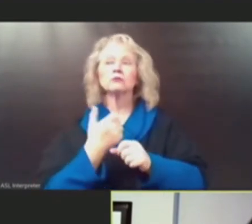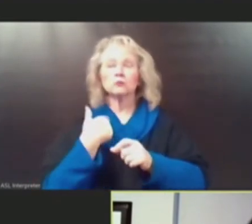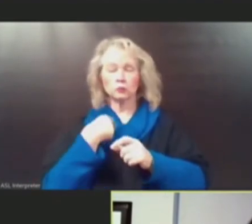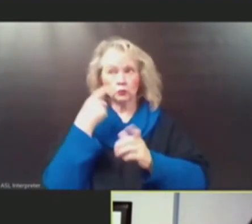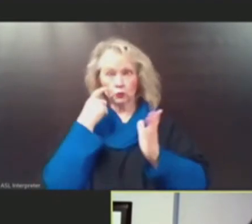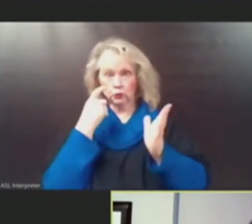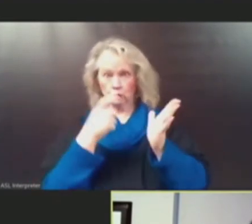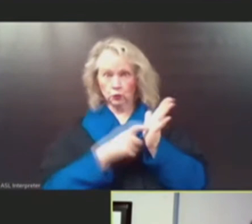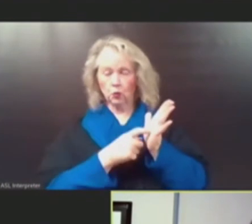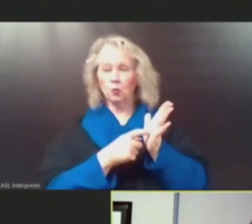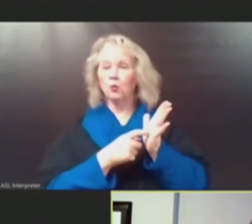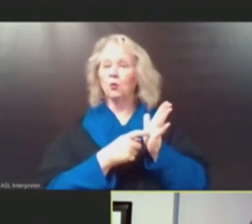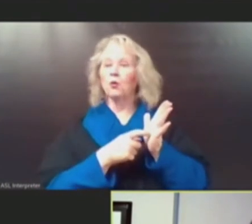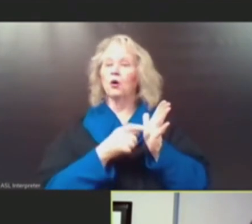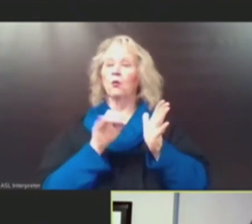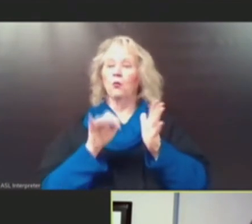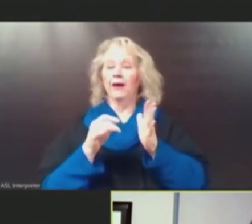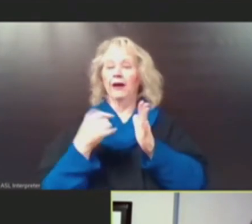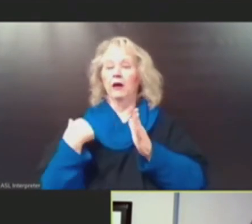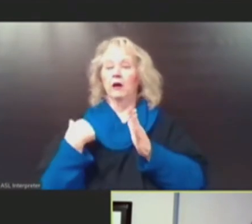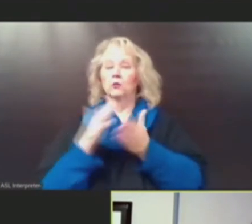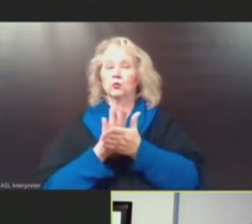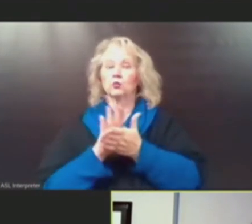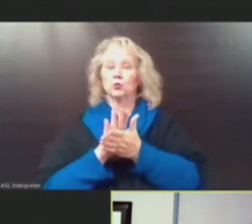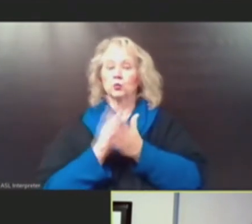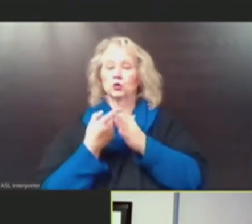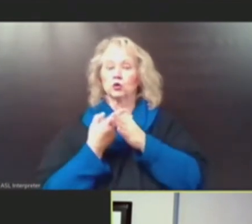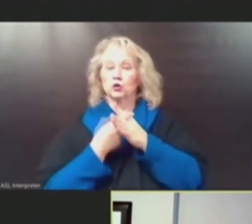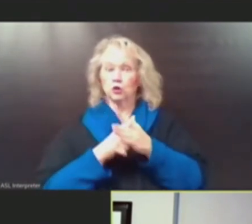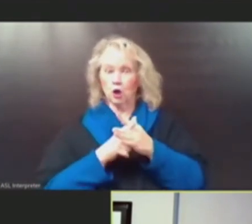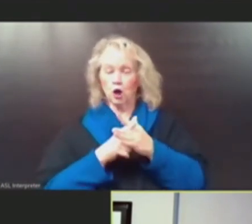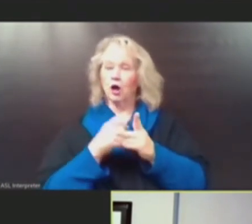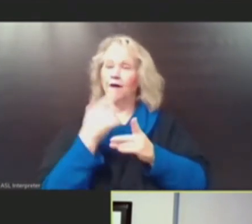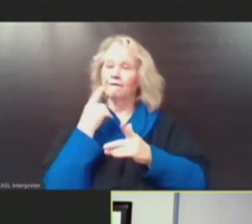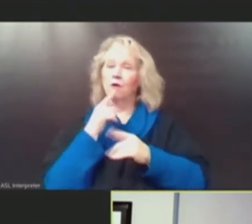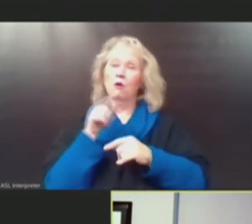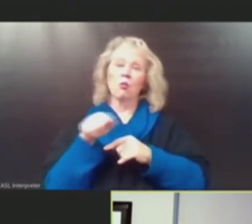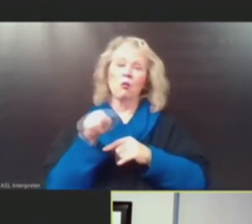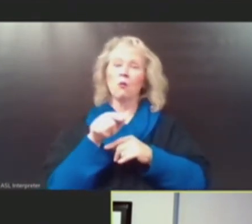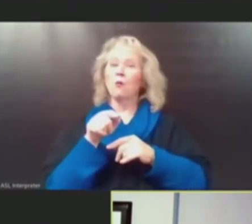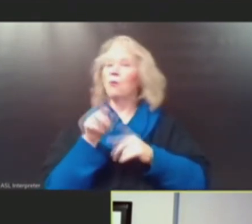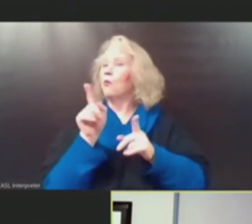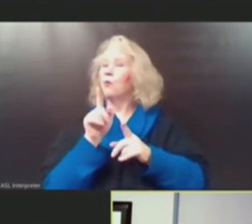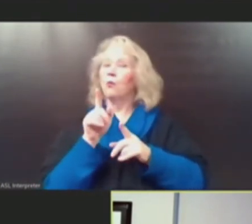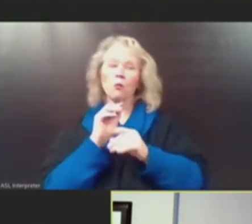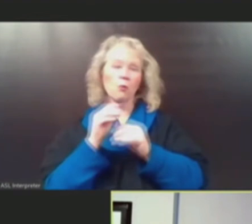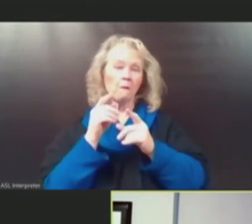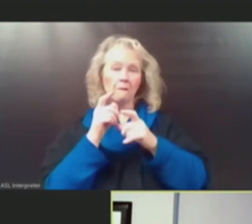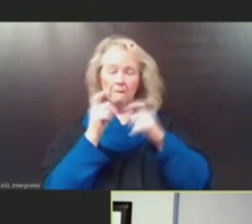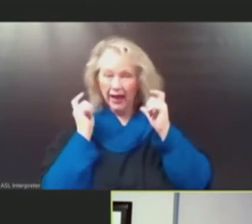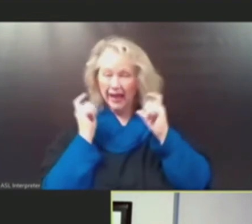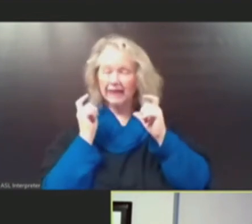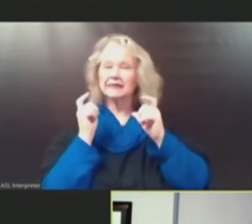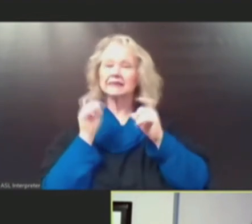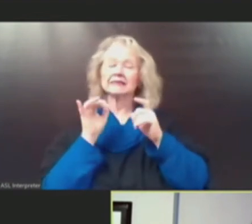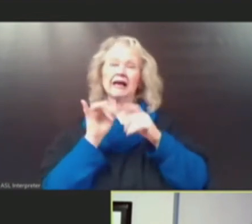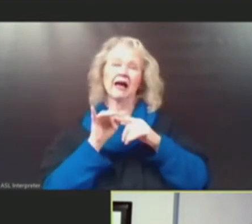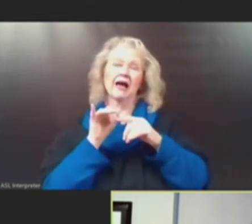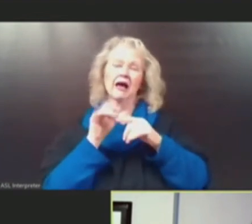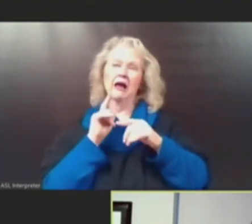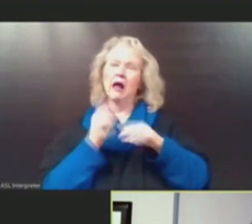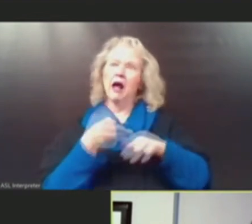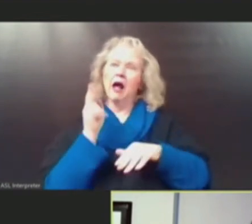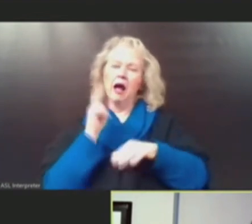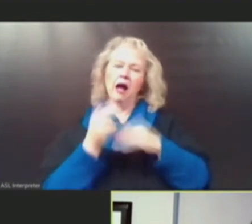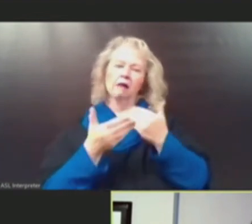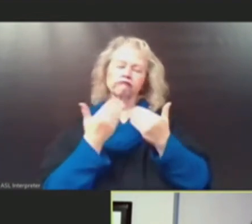when the school year started in areas that did not have masks and there was high transmission with the Delta variant that